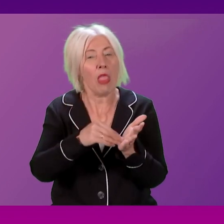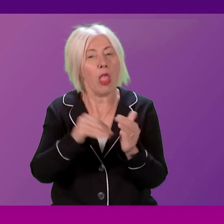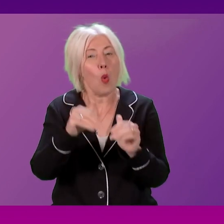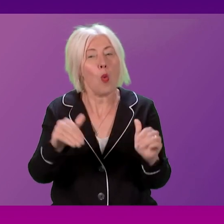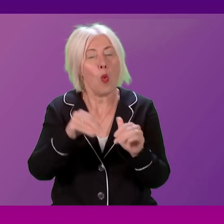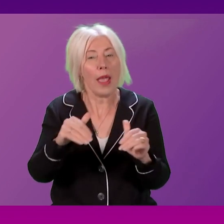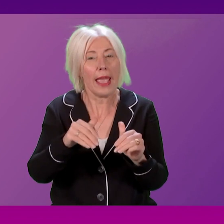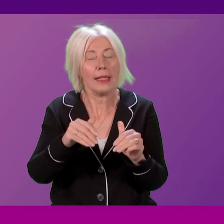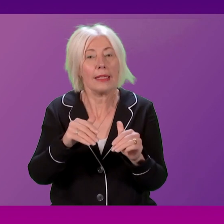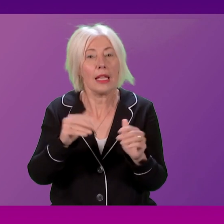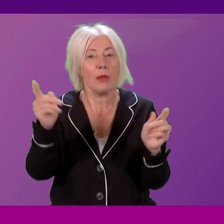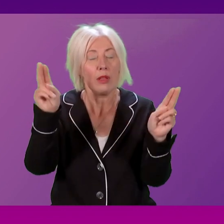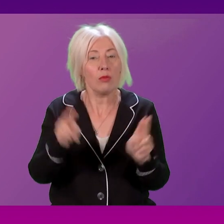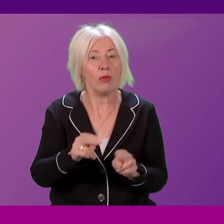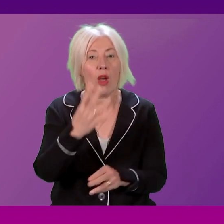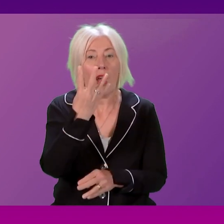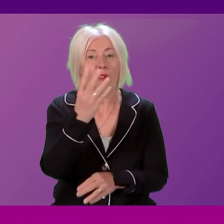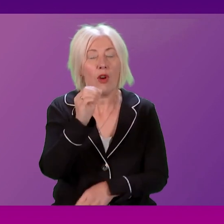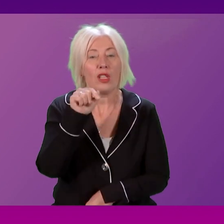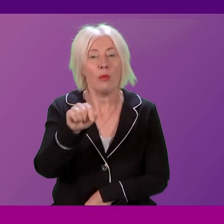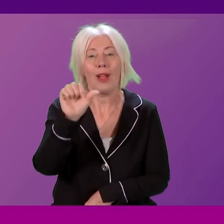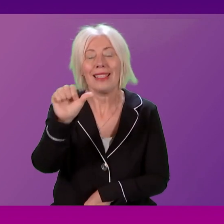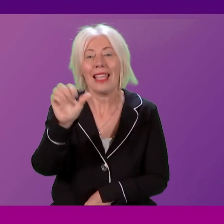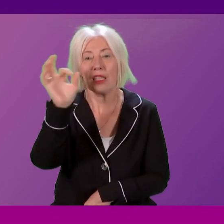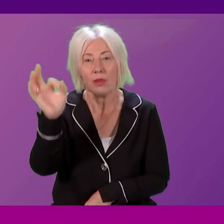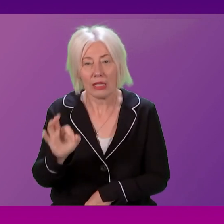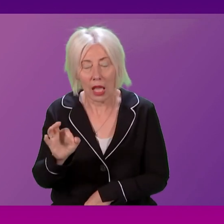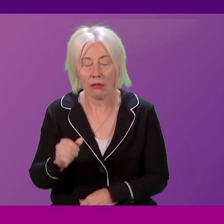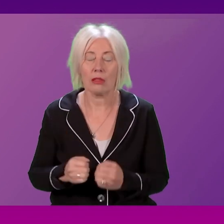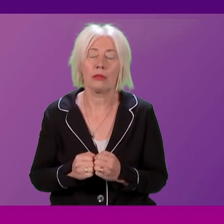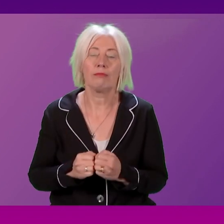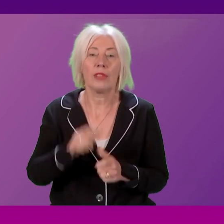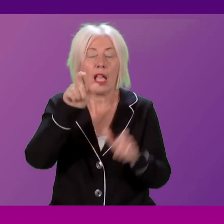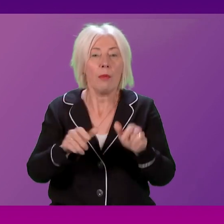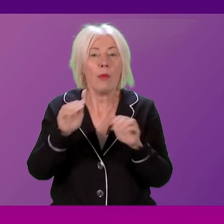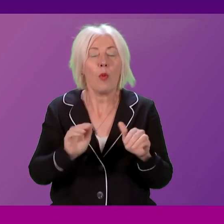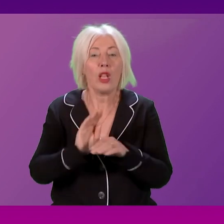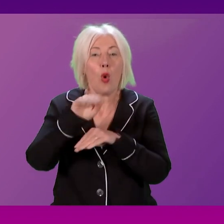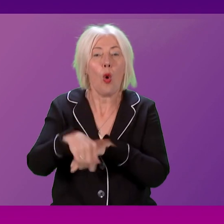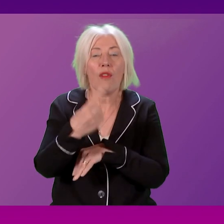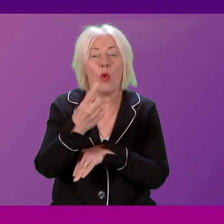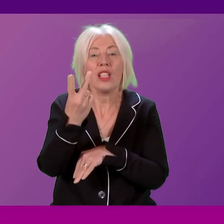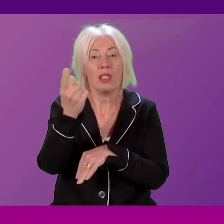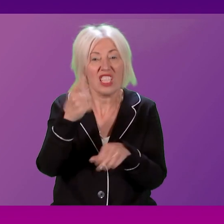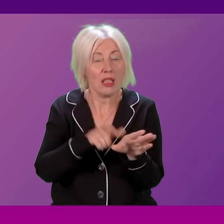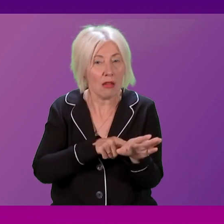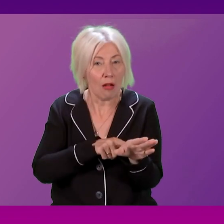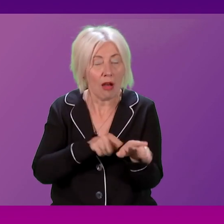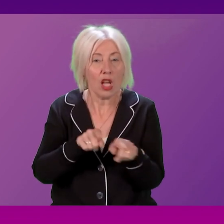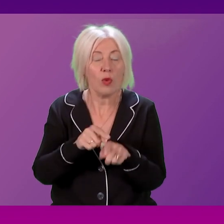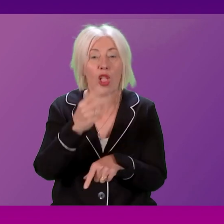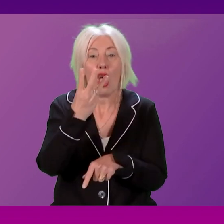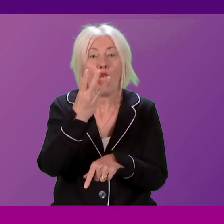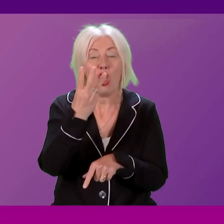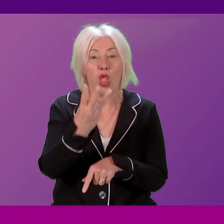by 40.6%. When we look at those waiting over a year, 34% of